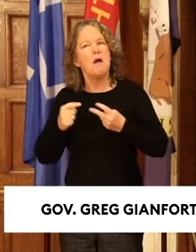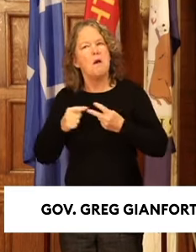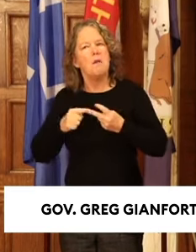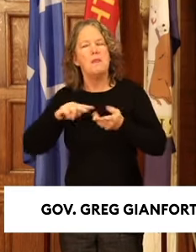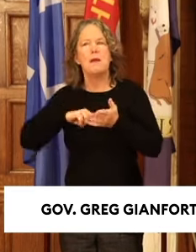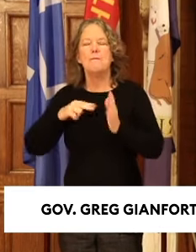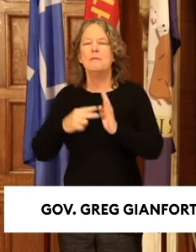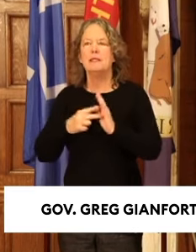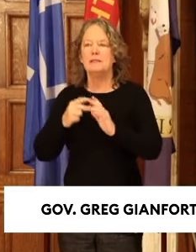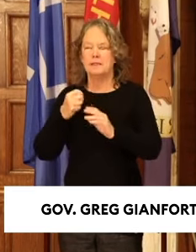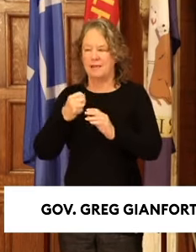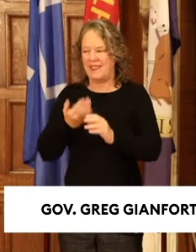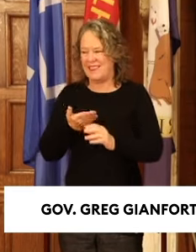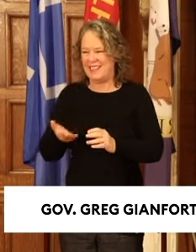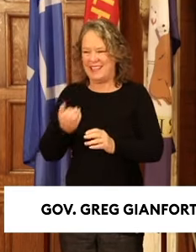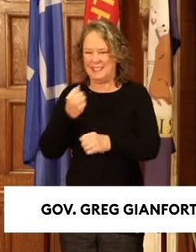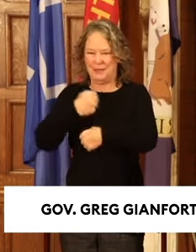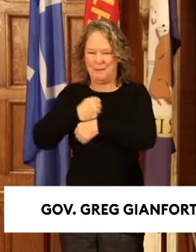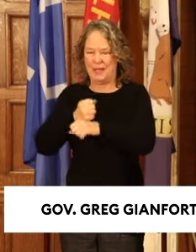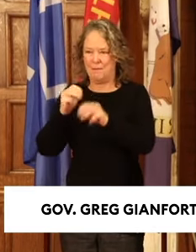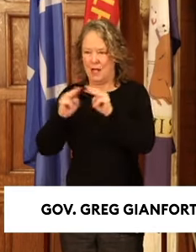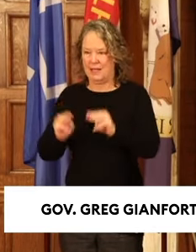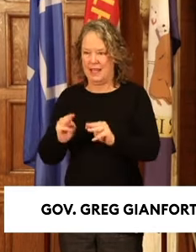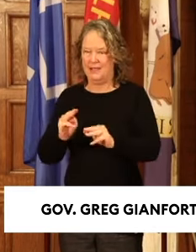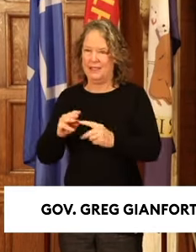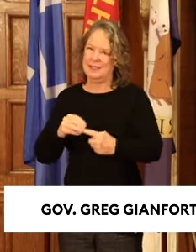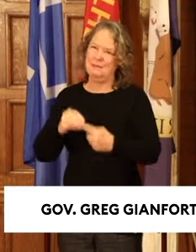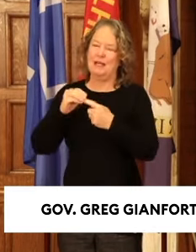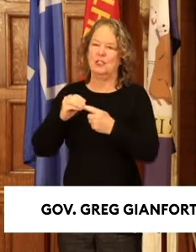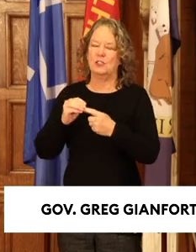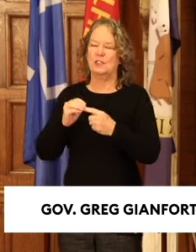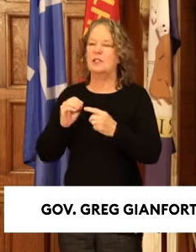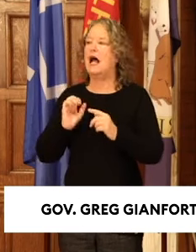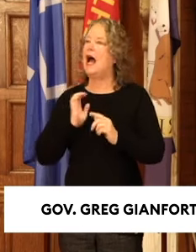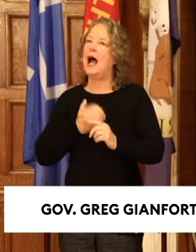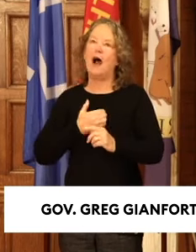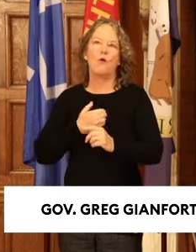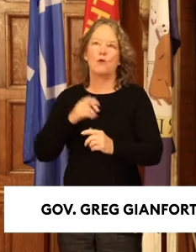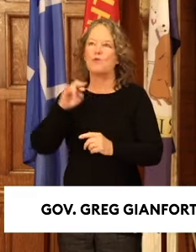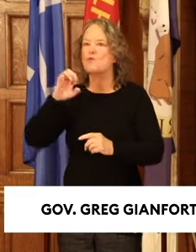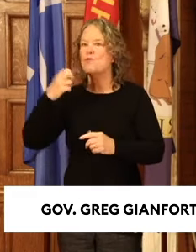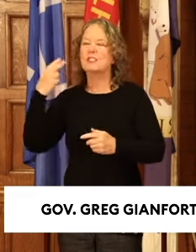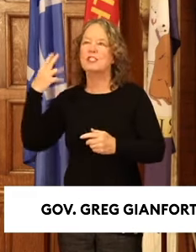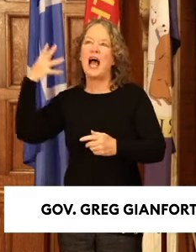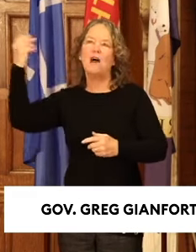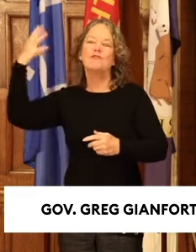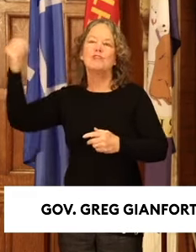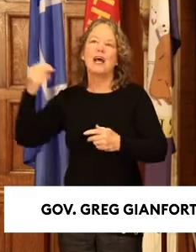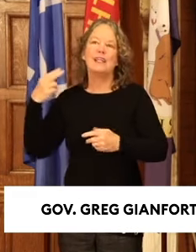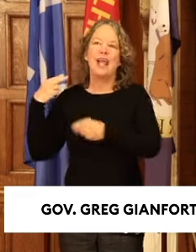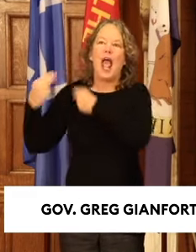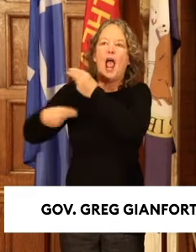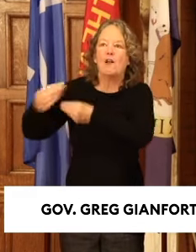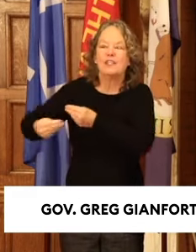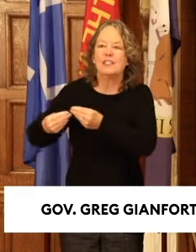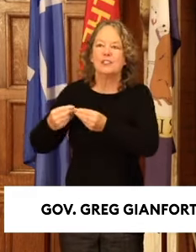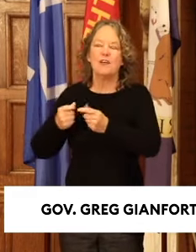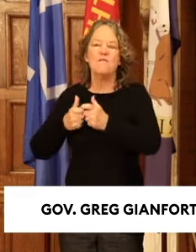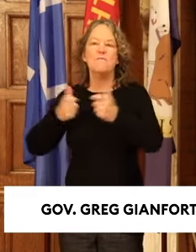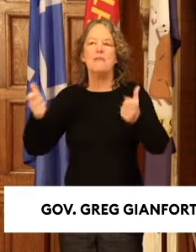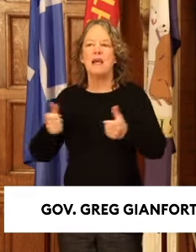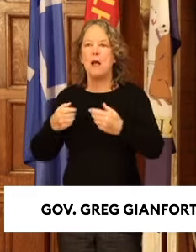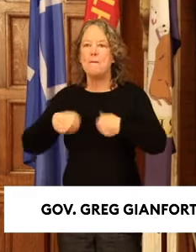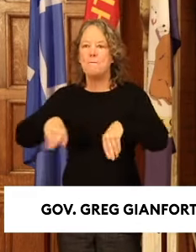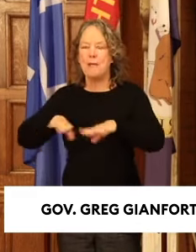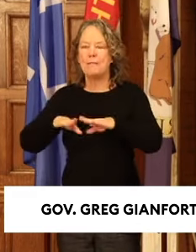Montana. Our rich outdoor heritage, vast public lands, and abundant natural resources are a few of them.